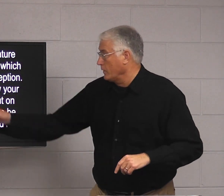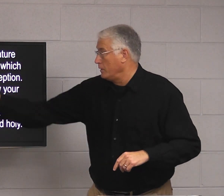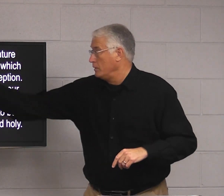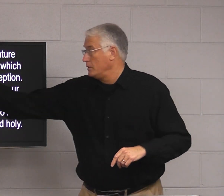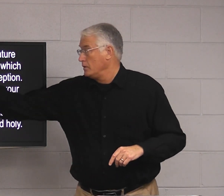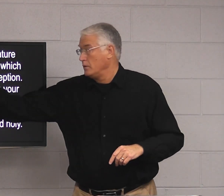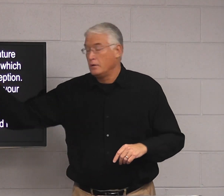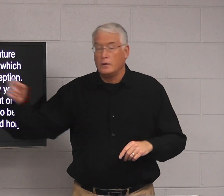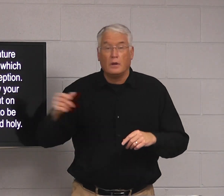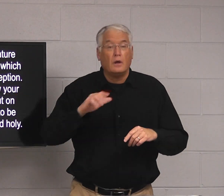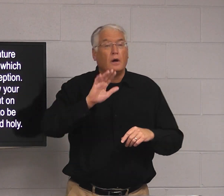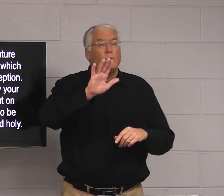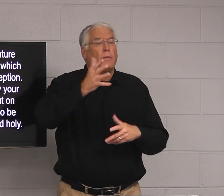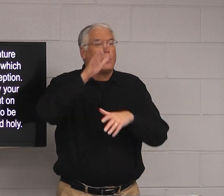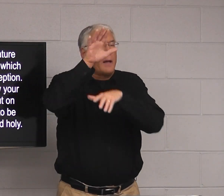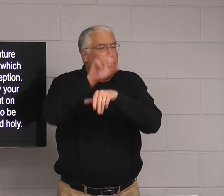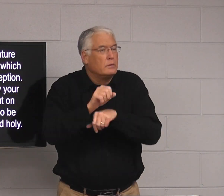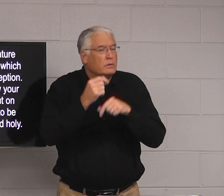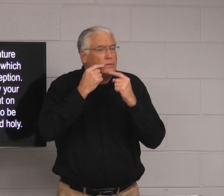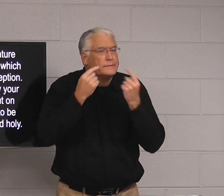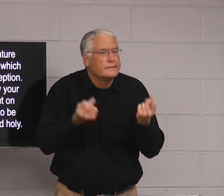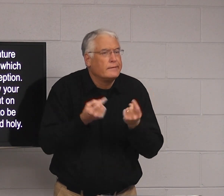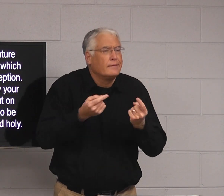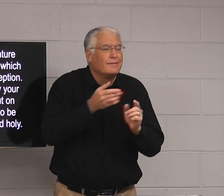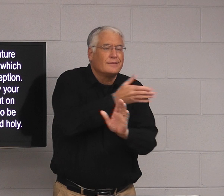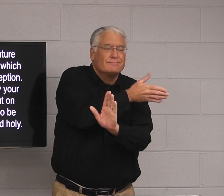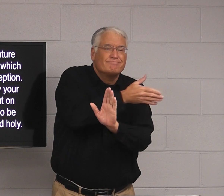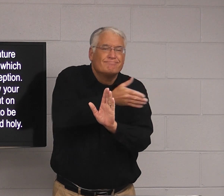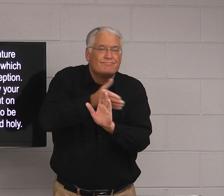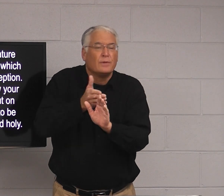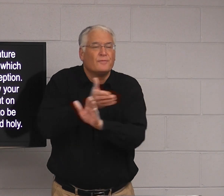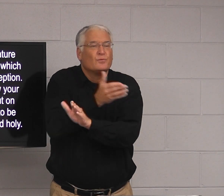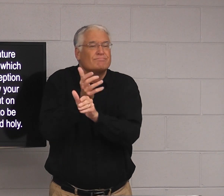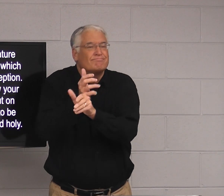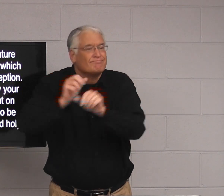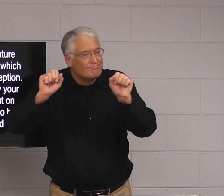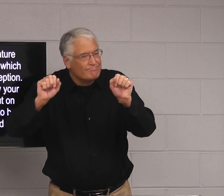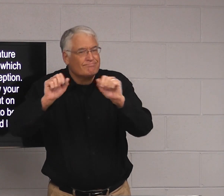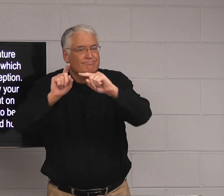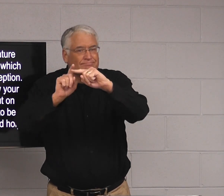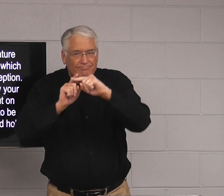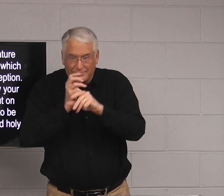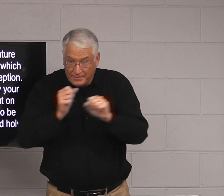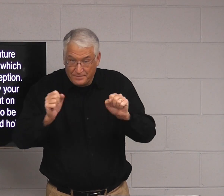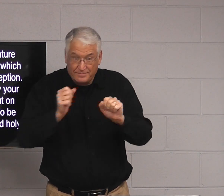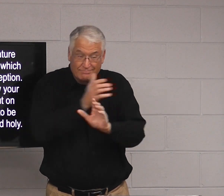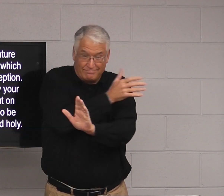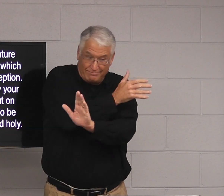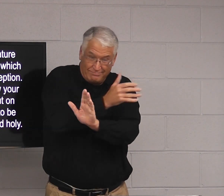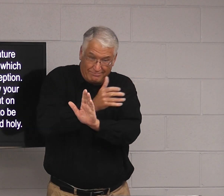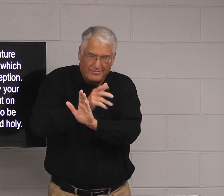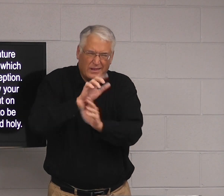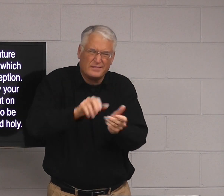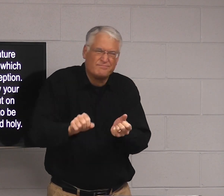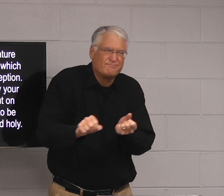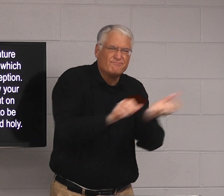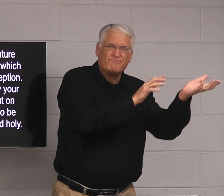Ephesians 4, 22, 24. So if you have a habit of sinning before you were saved, up until that